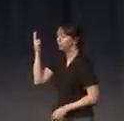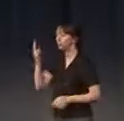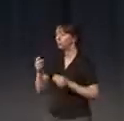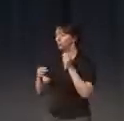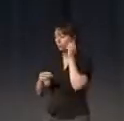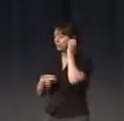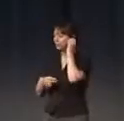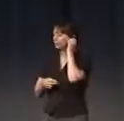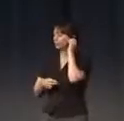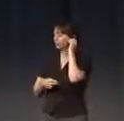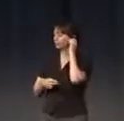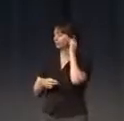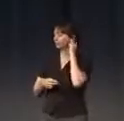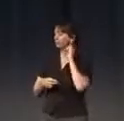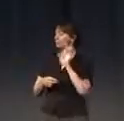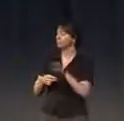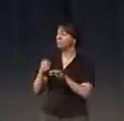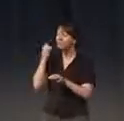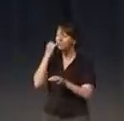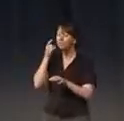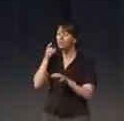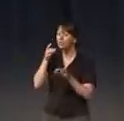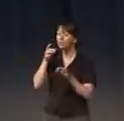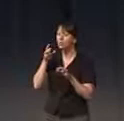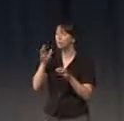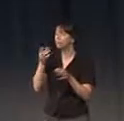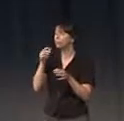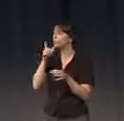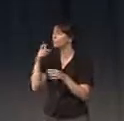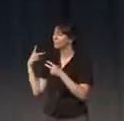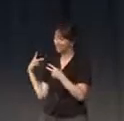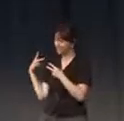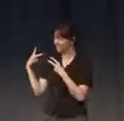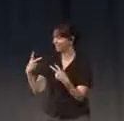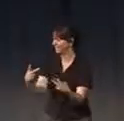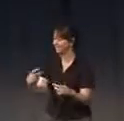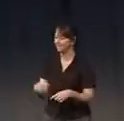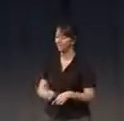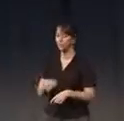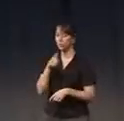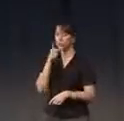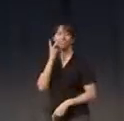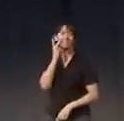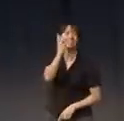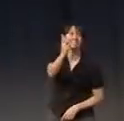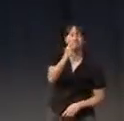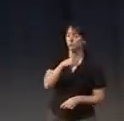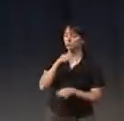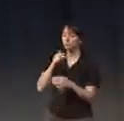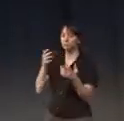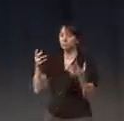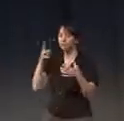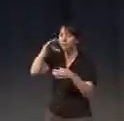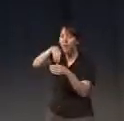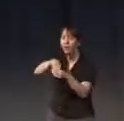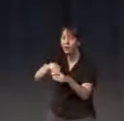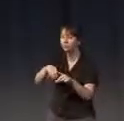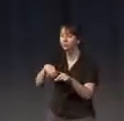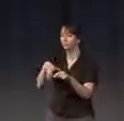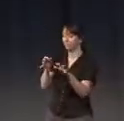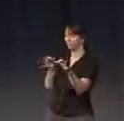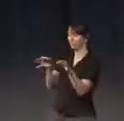if you explain to the visitors or to the people or the participant of the person who will form the space